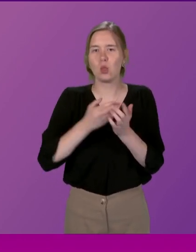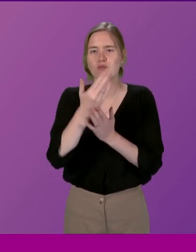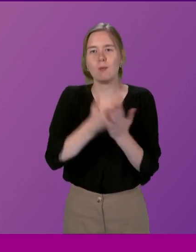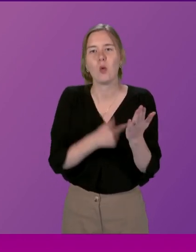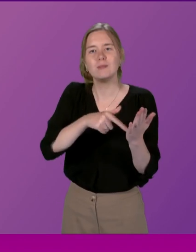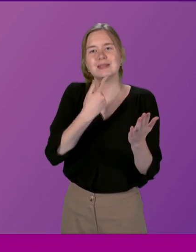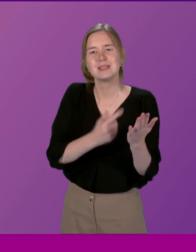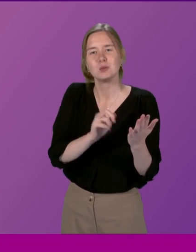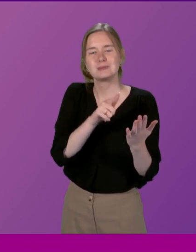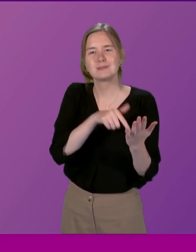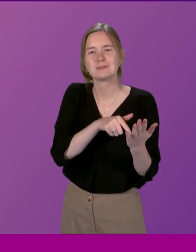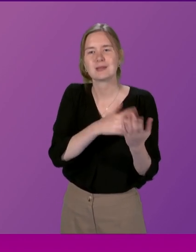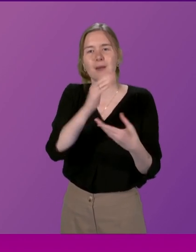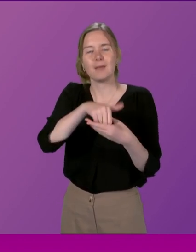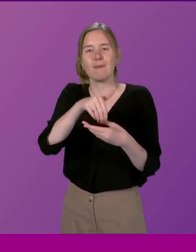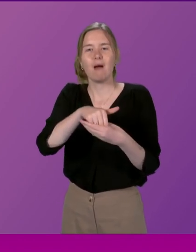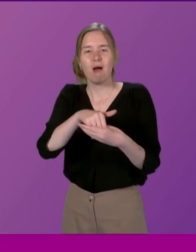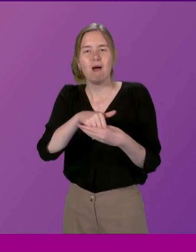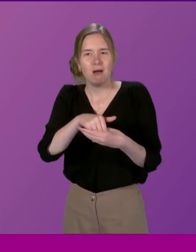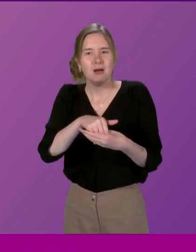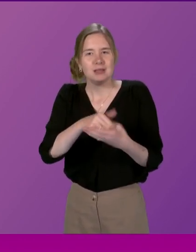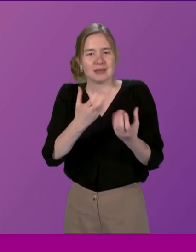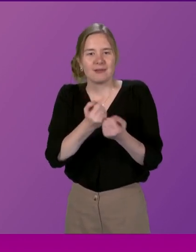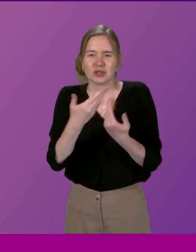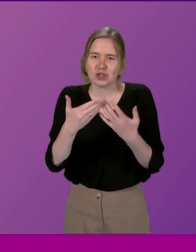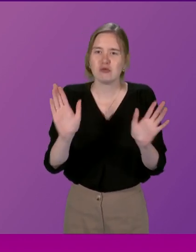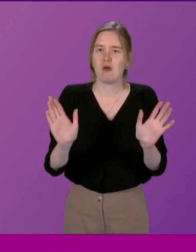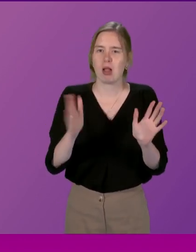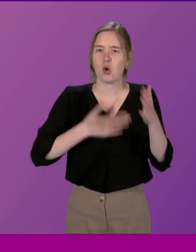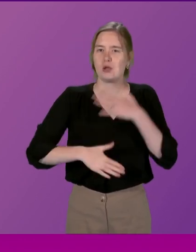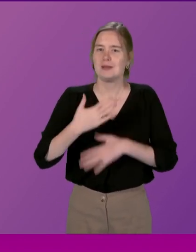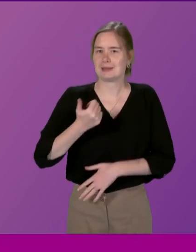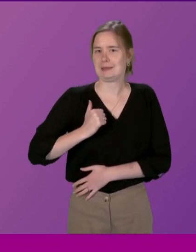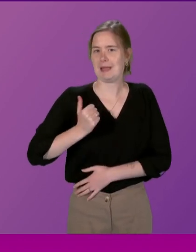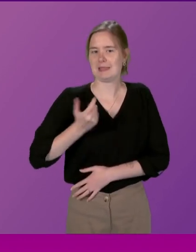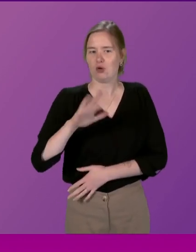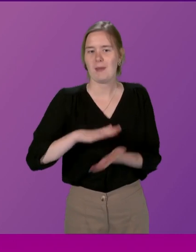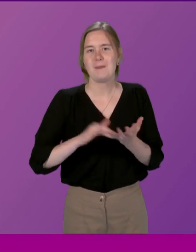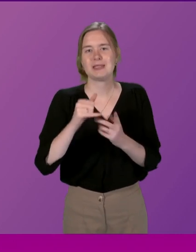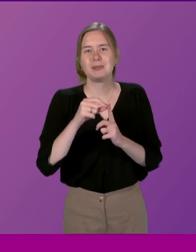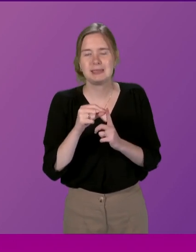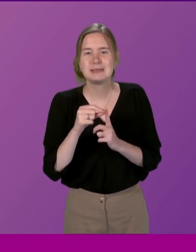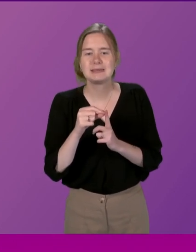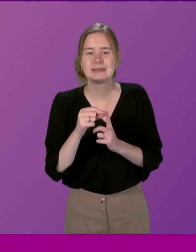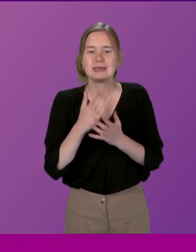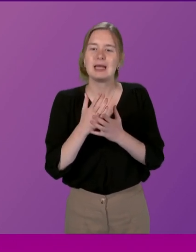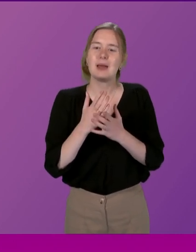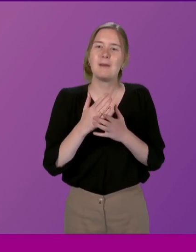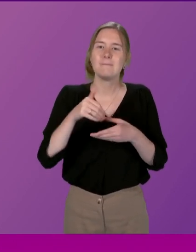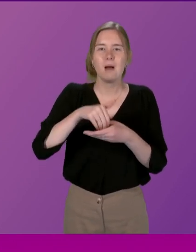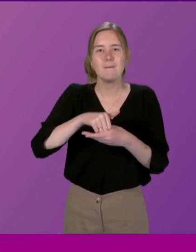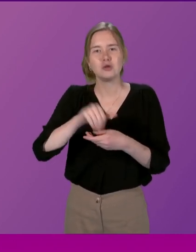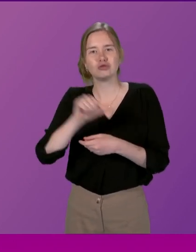which refers members again to the general conduct expected of MSPs and the fact that members must treat the